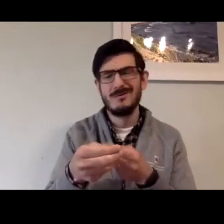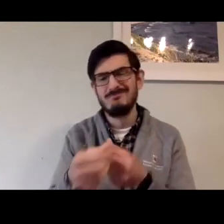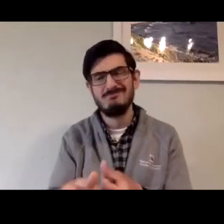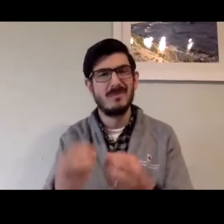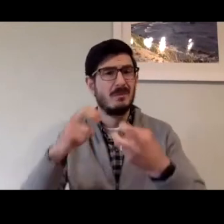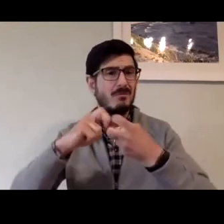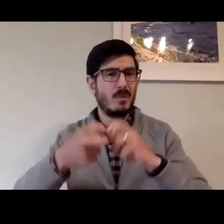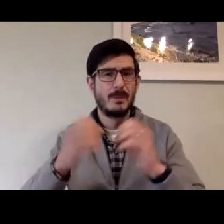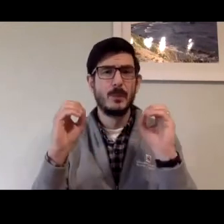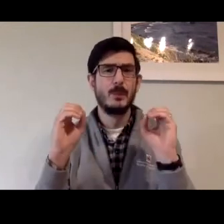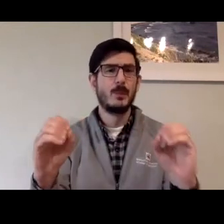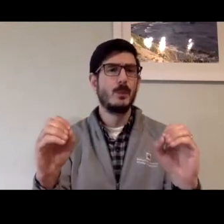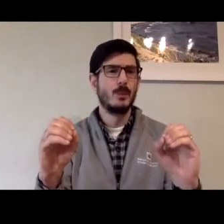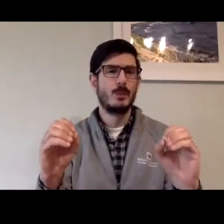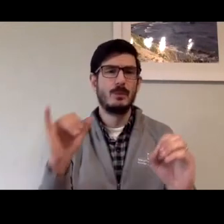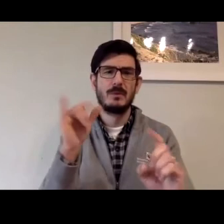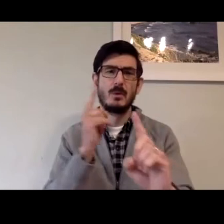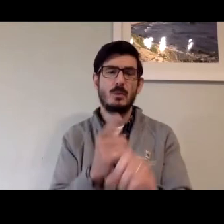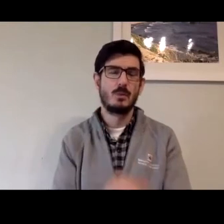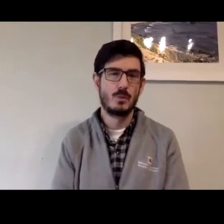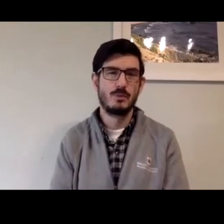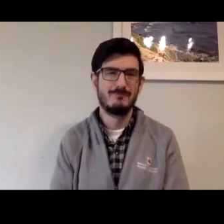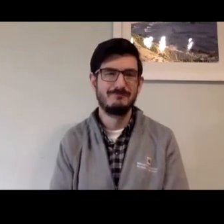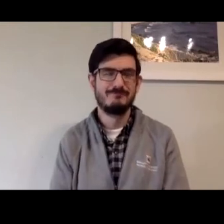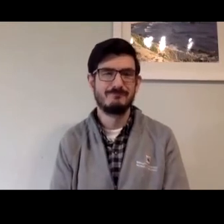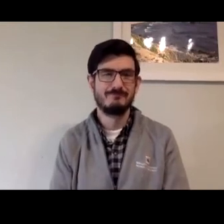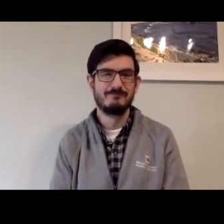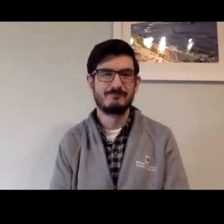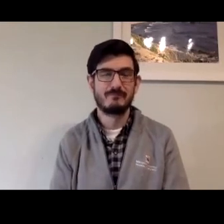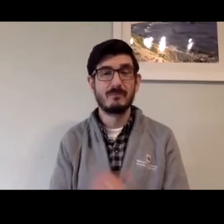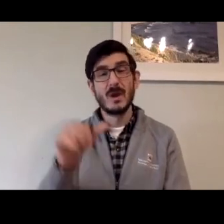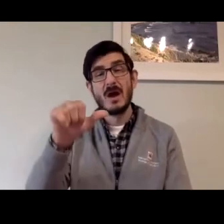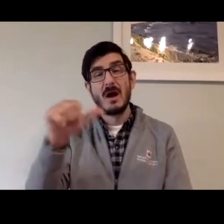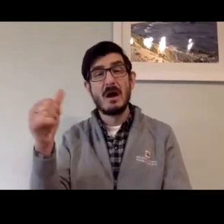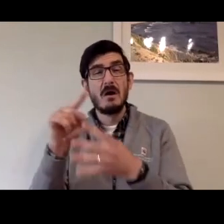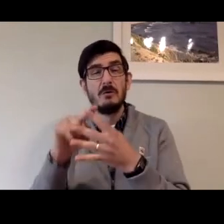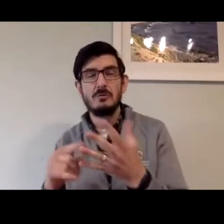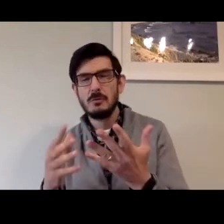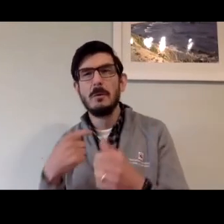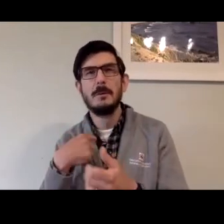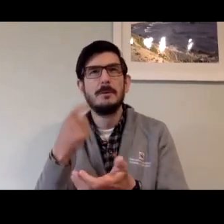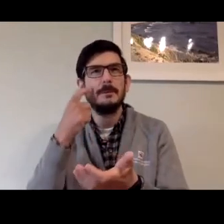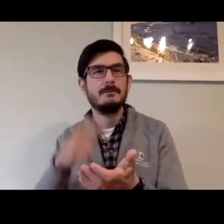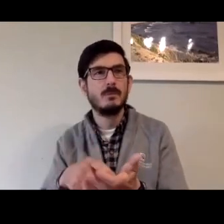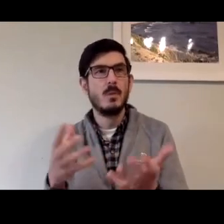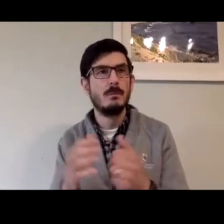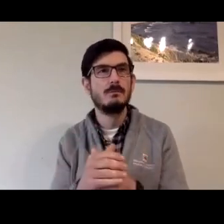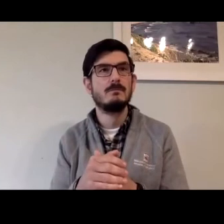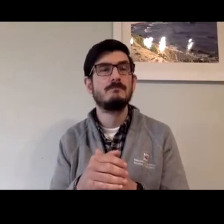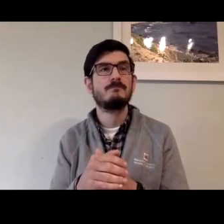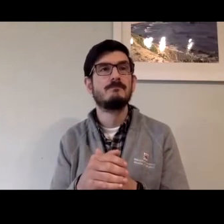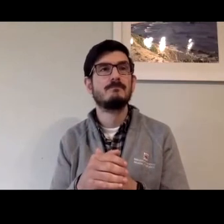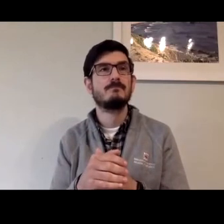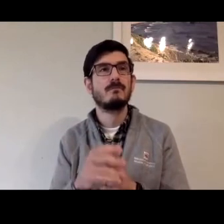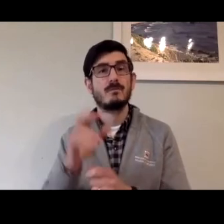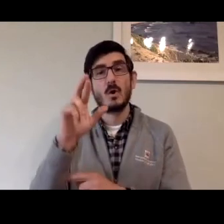relay or 9-1-1 has to be passed through with no problems whatsoever. And we